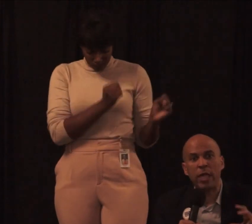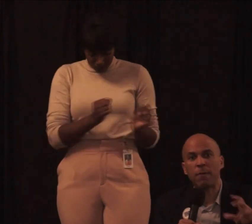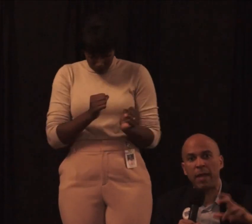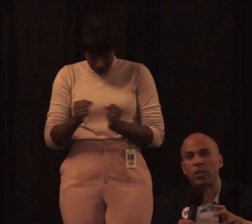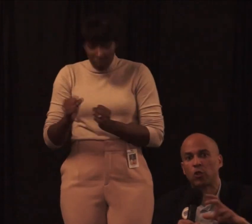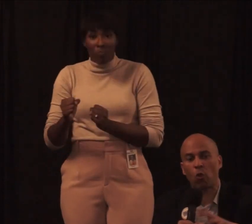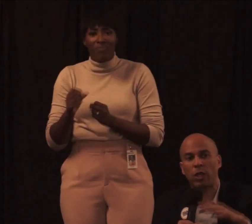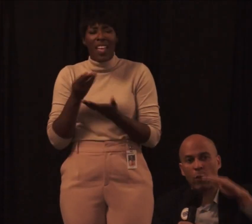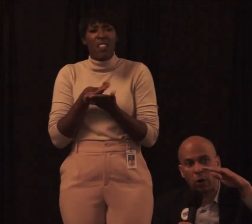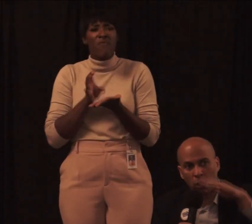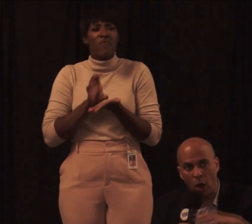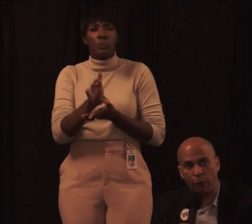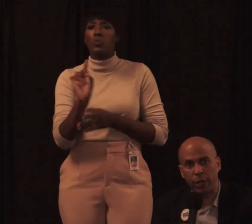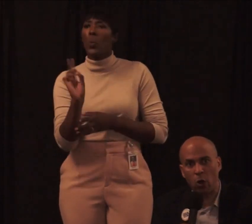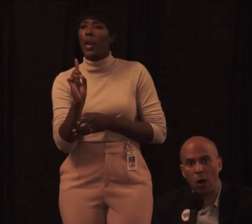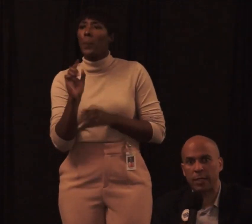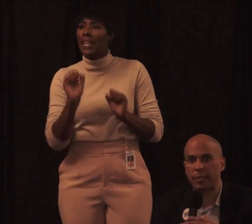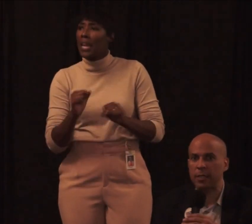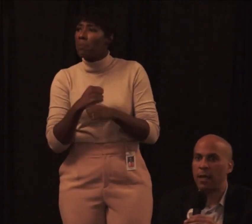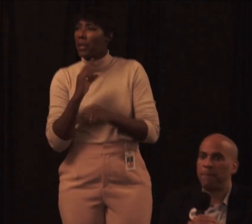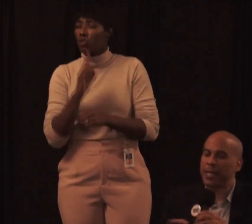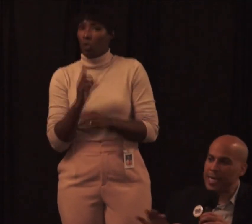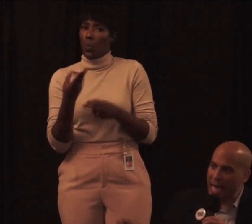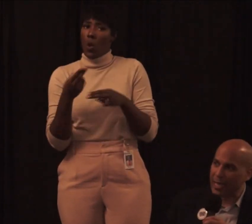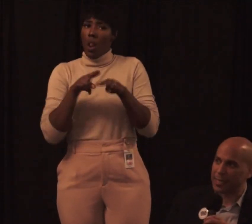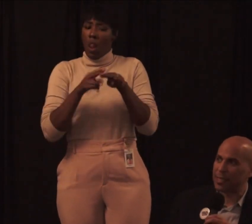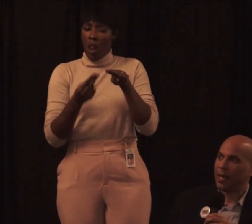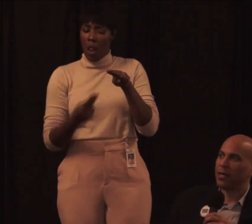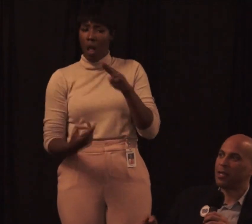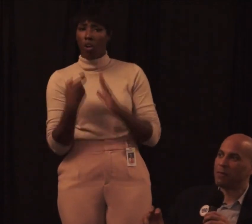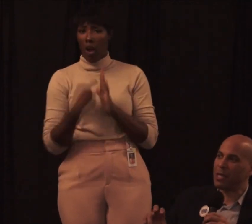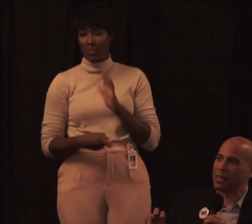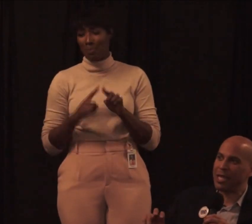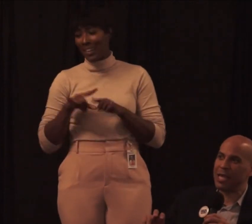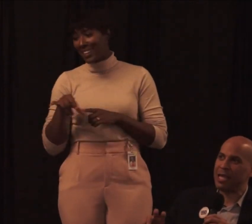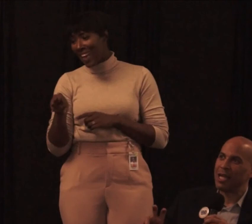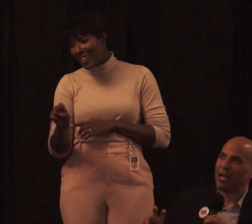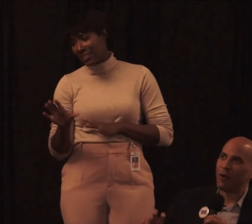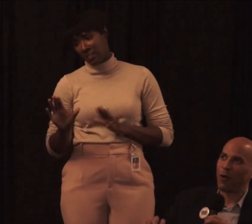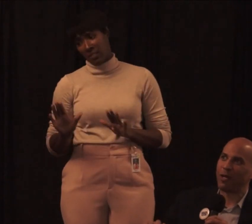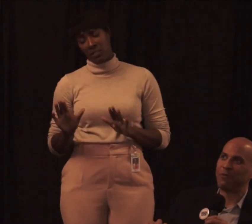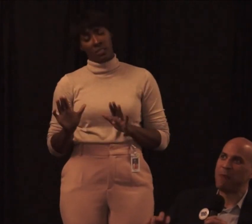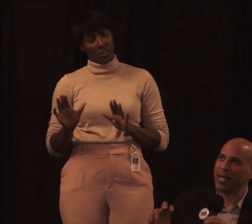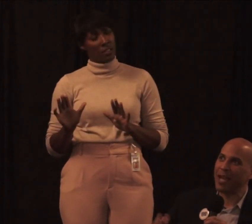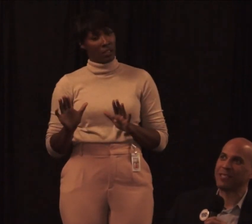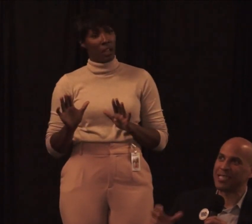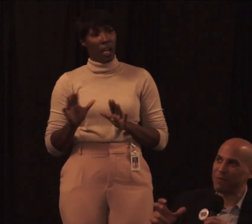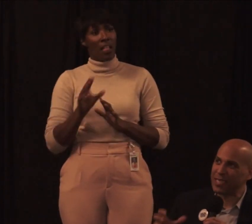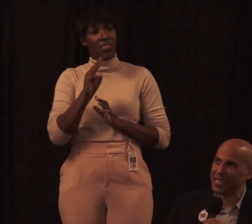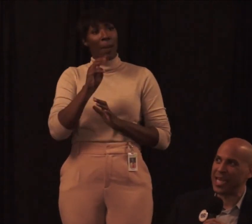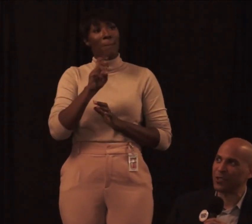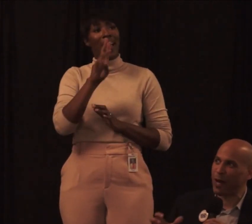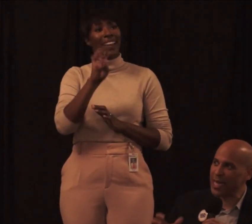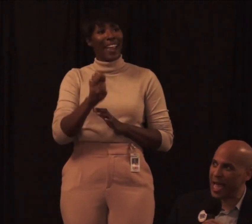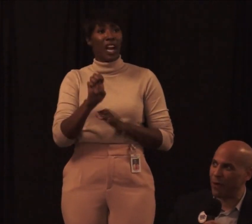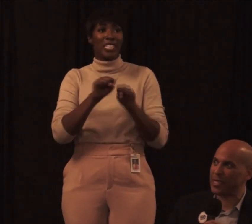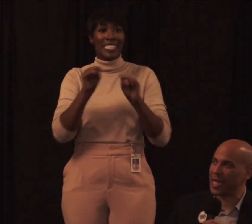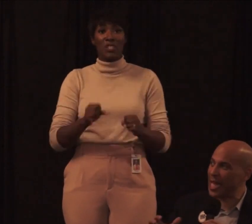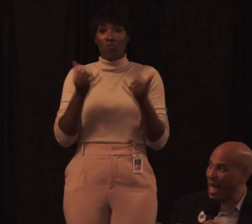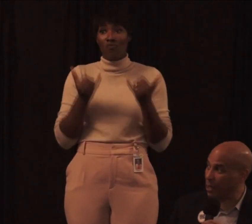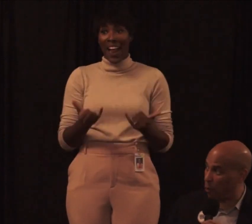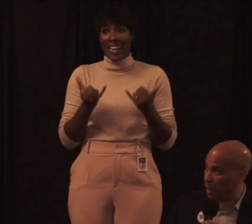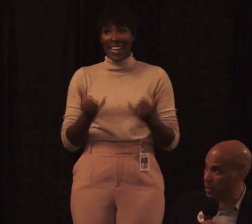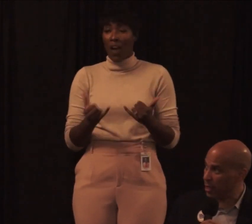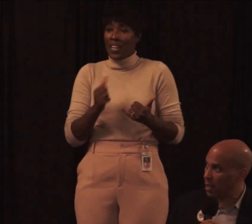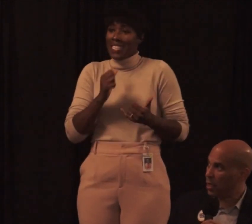we can make sure that we are lowering costs. But yes, the Medicare system as it stands right now